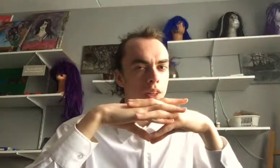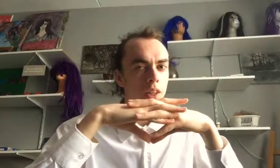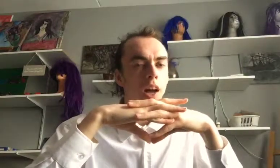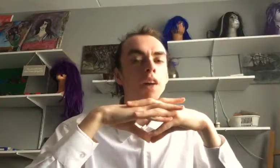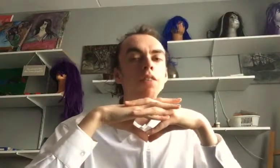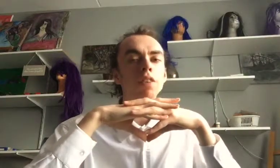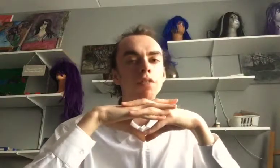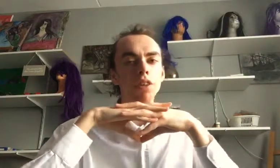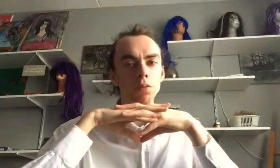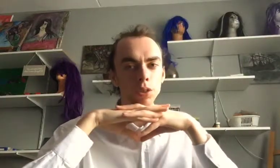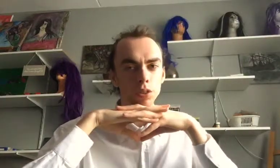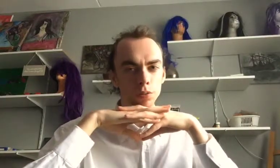How have nothing harmed you?